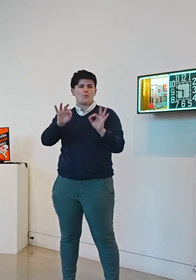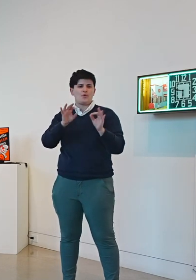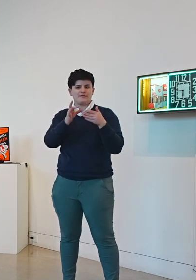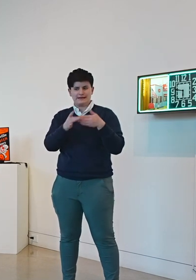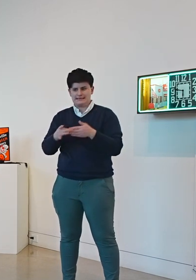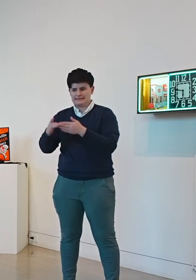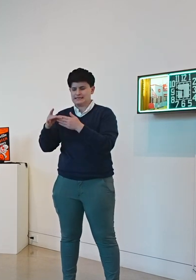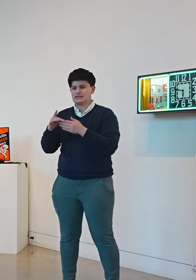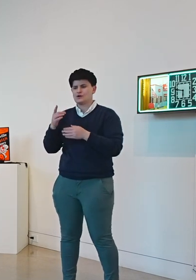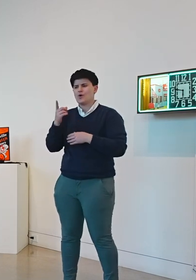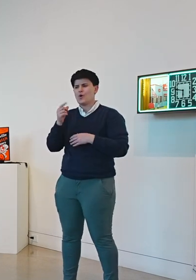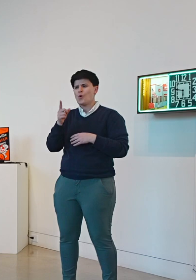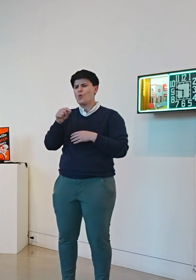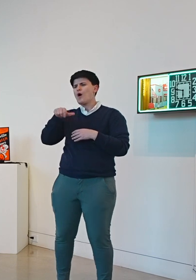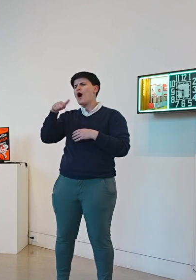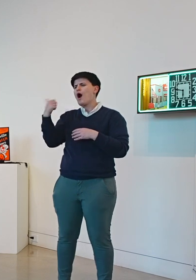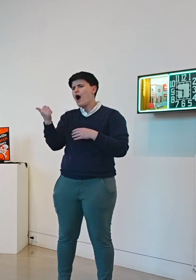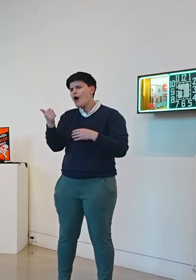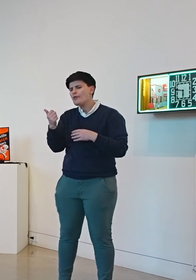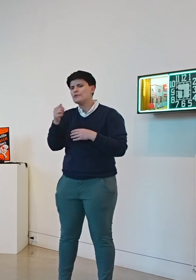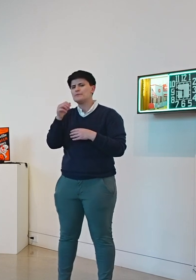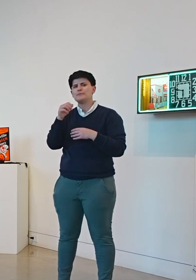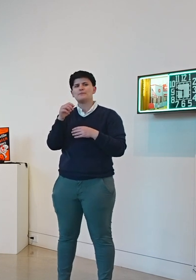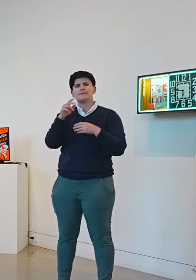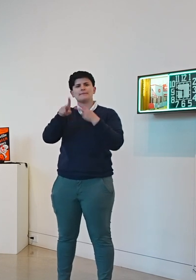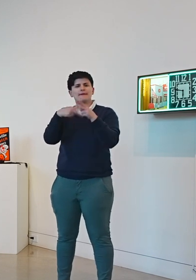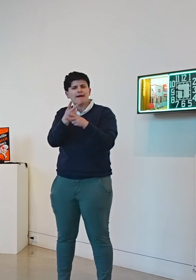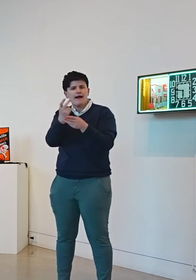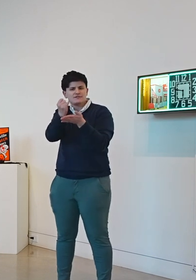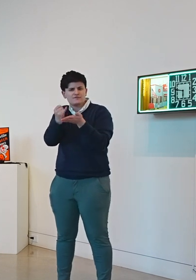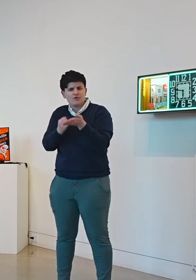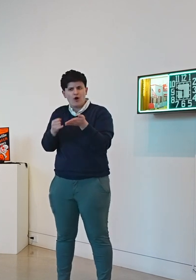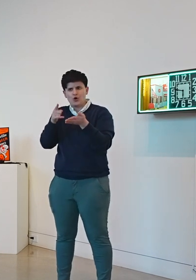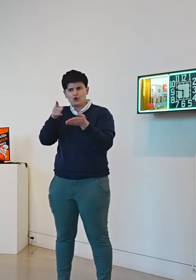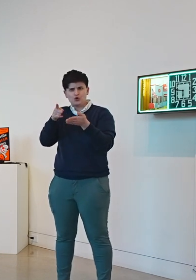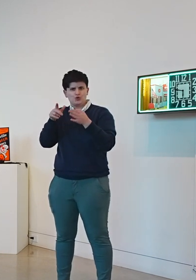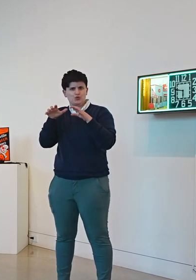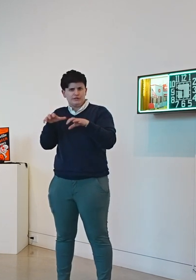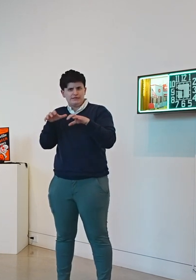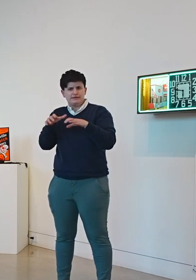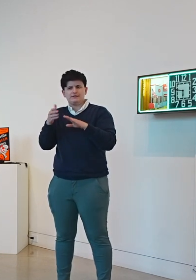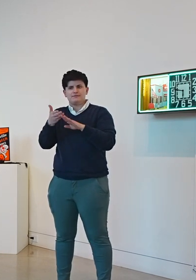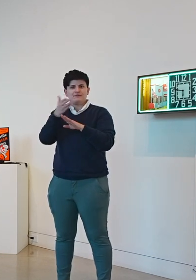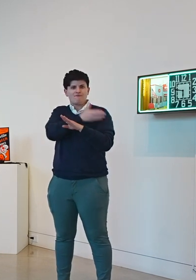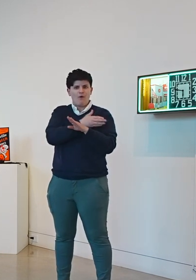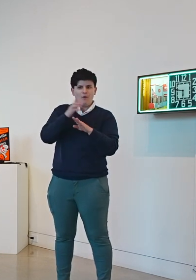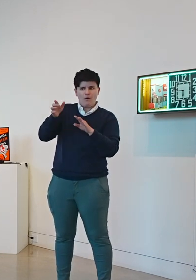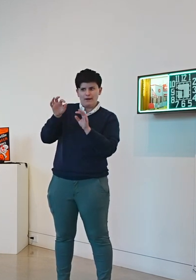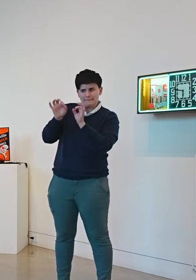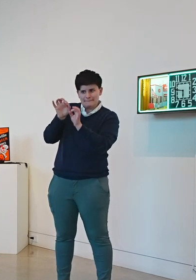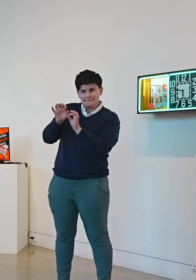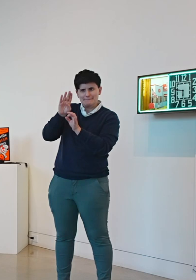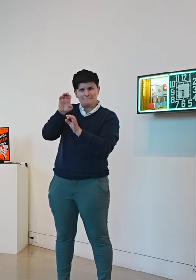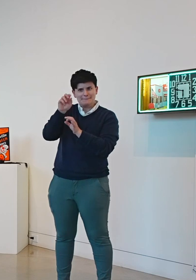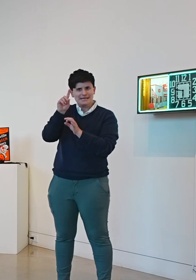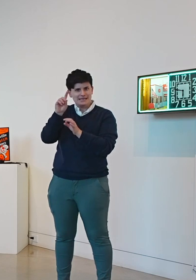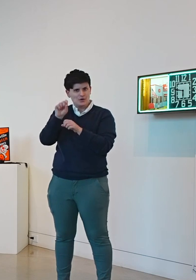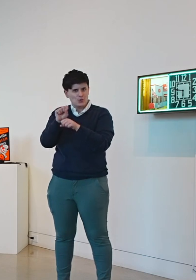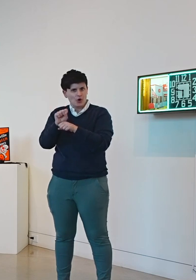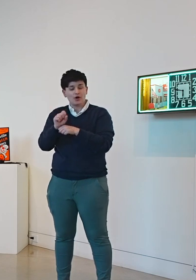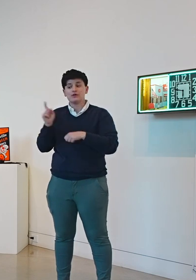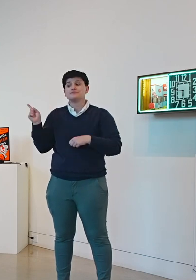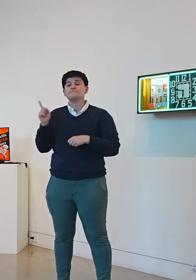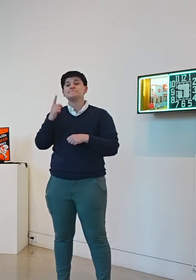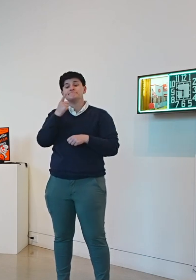what what other mediums could you kind of explore on your way to what we see here? I started